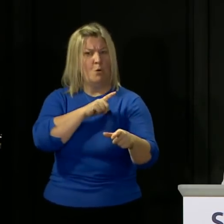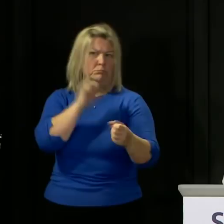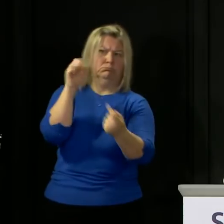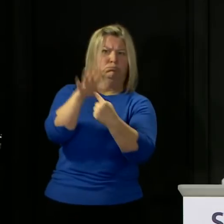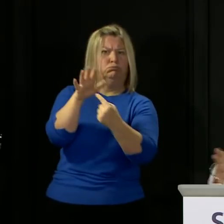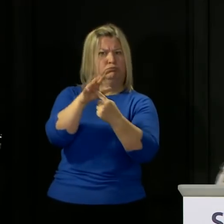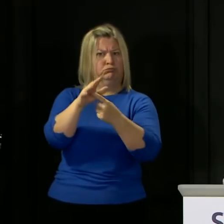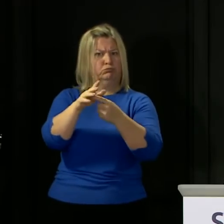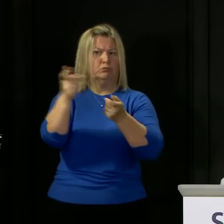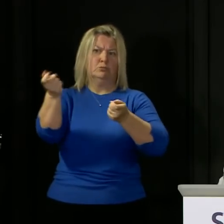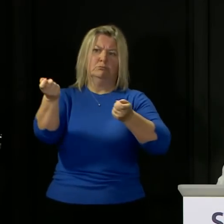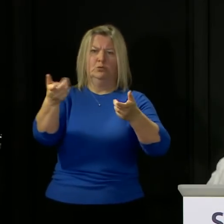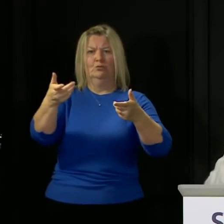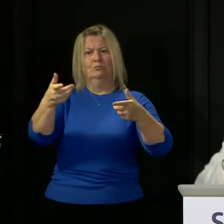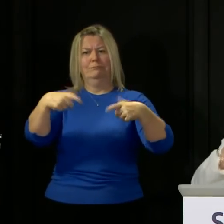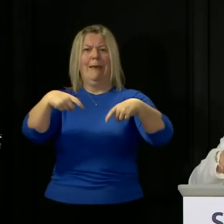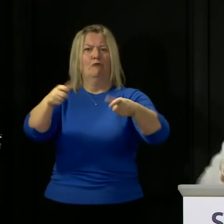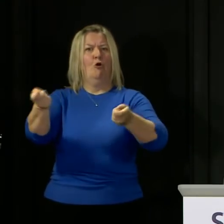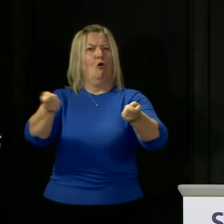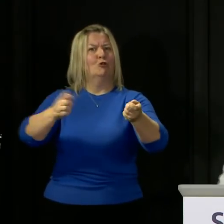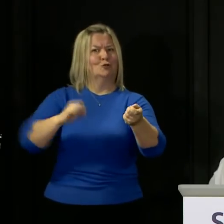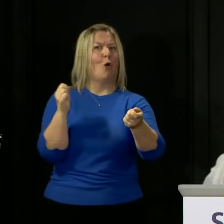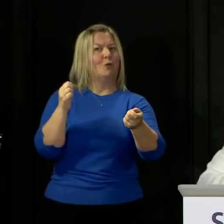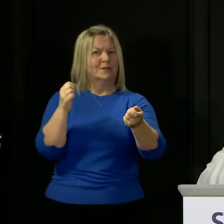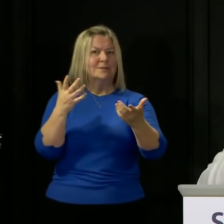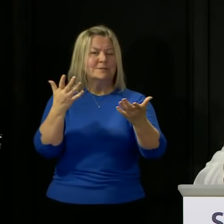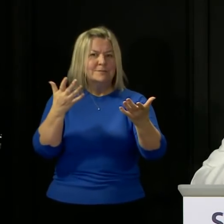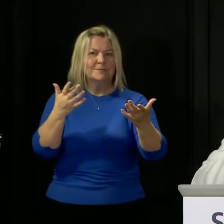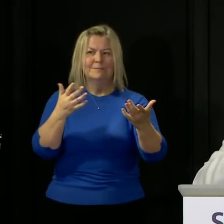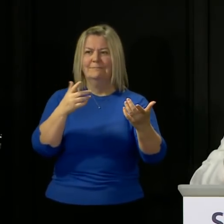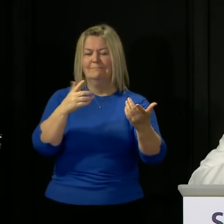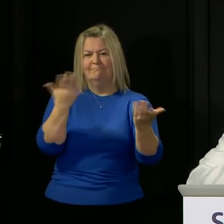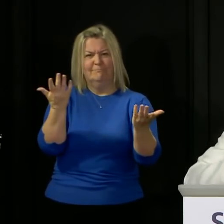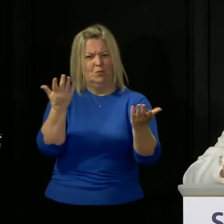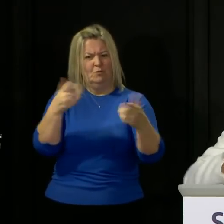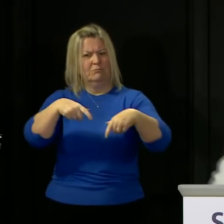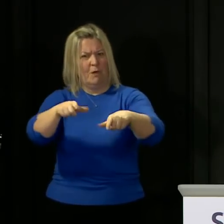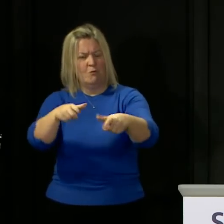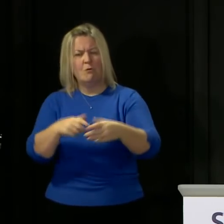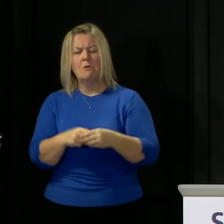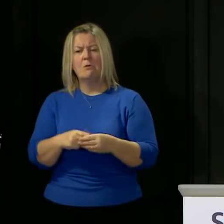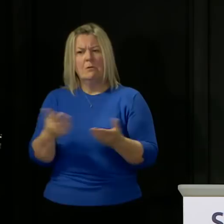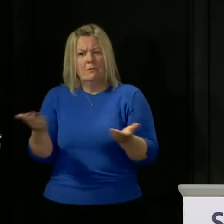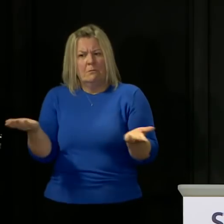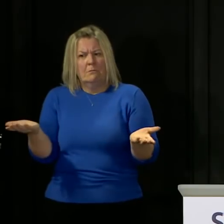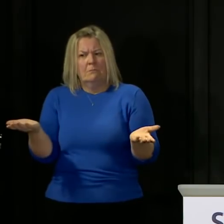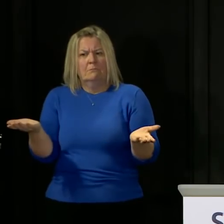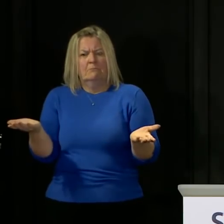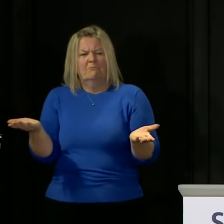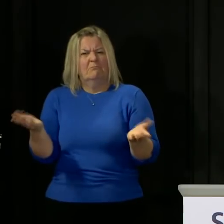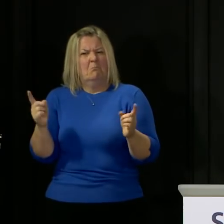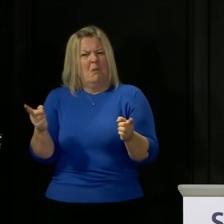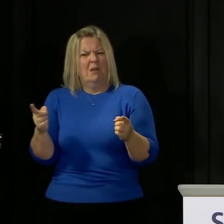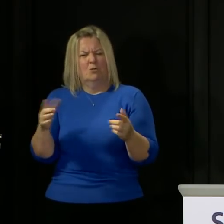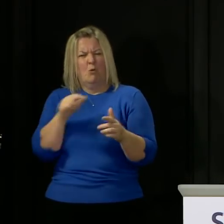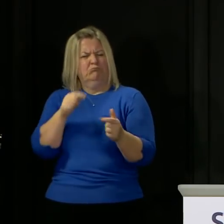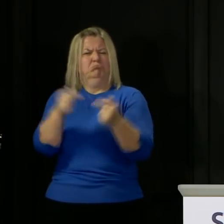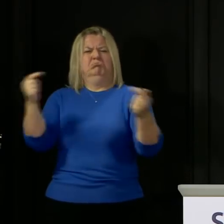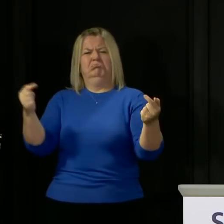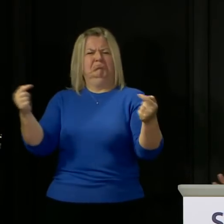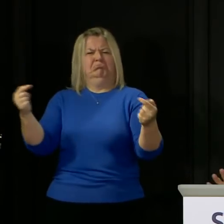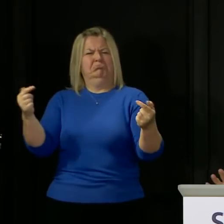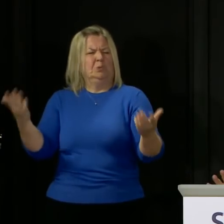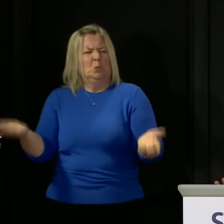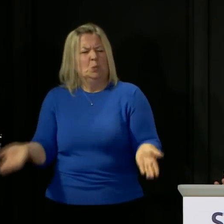operate and the businesses in the middle we've given clear guidance about the test they should be applying to judge whether or not they should be